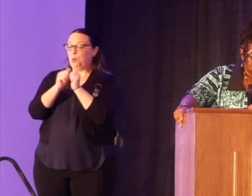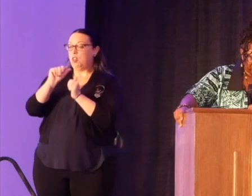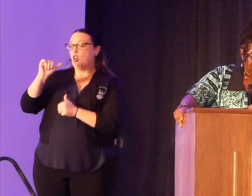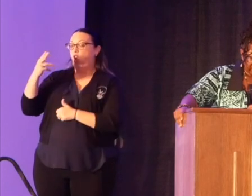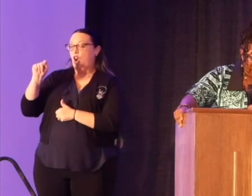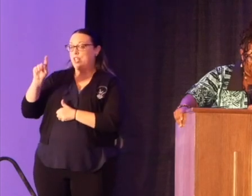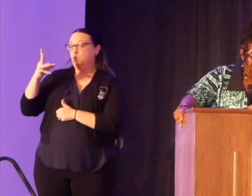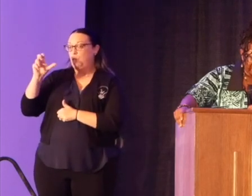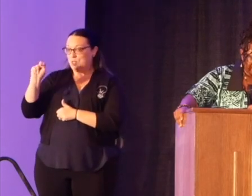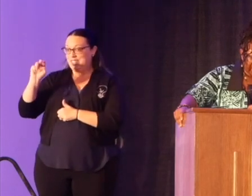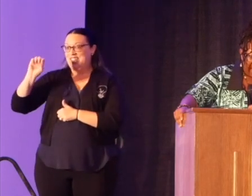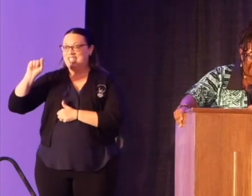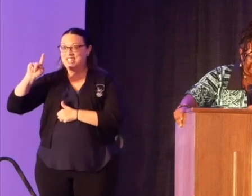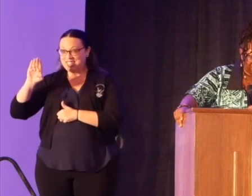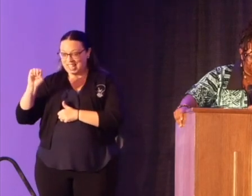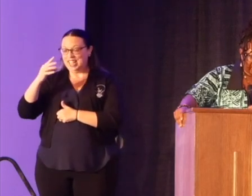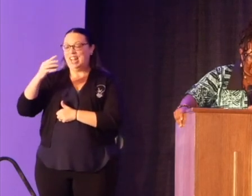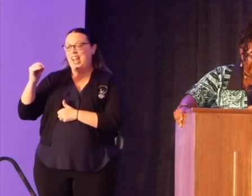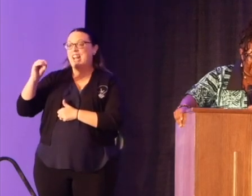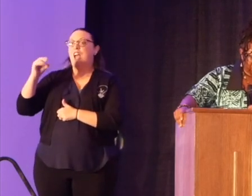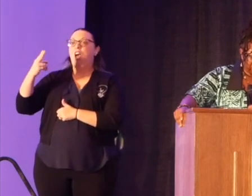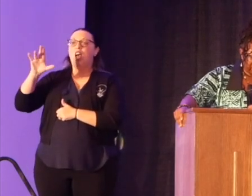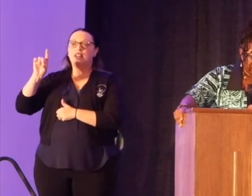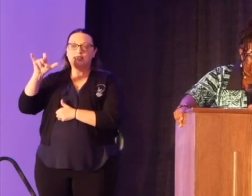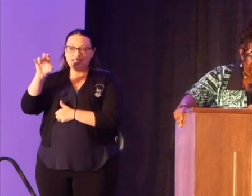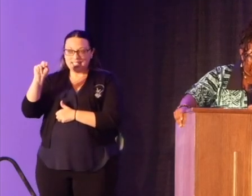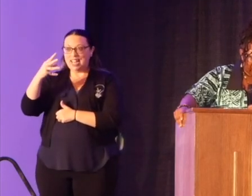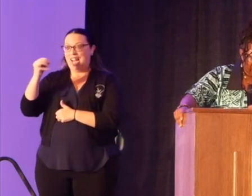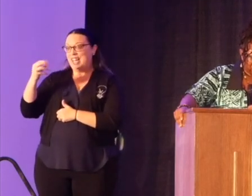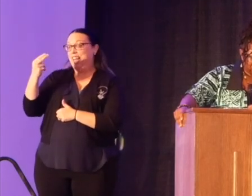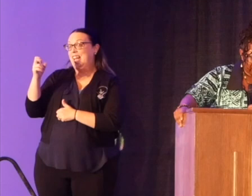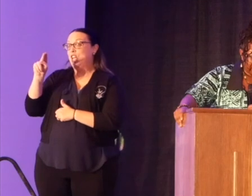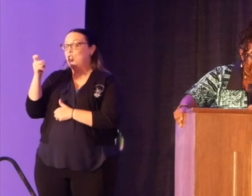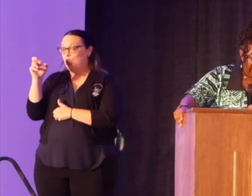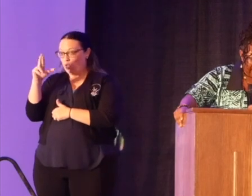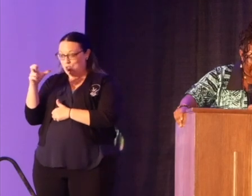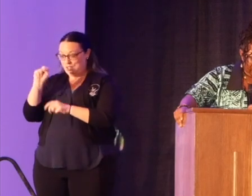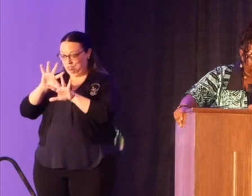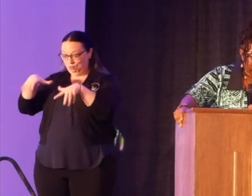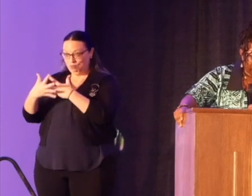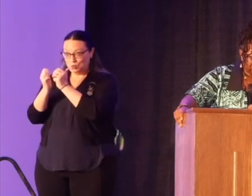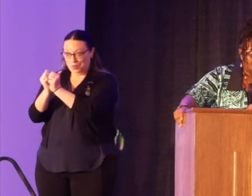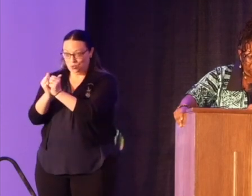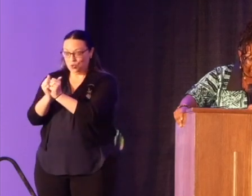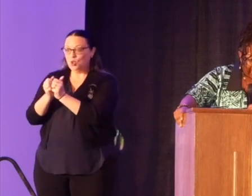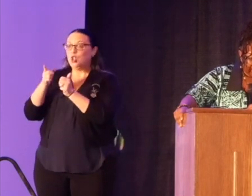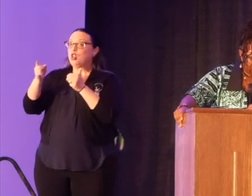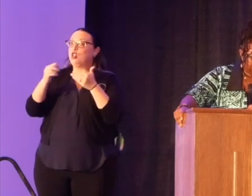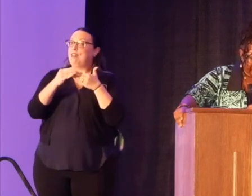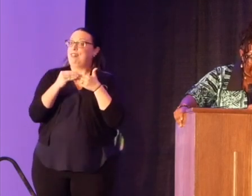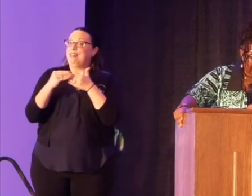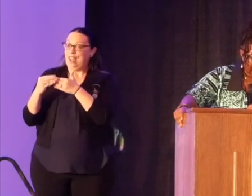directors Ruben Santiago Hudson and Stephen McKinley Henderson, she also